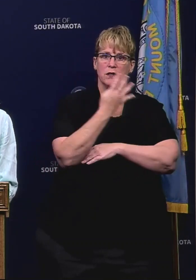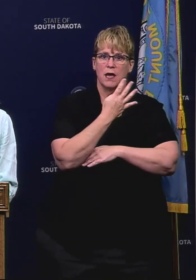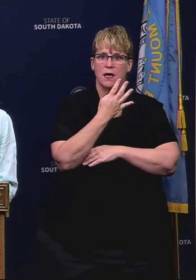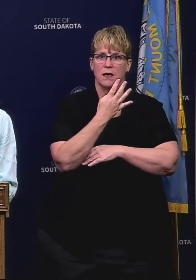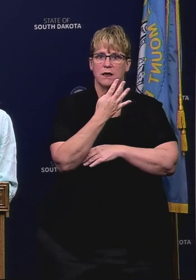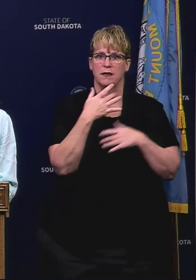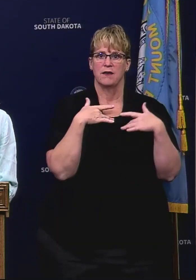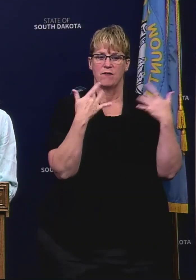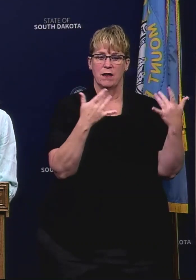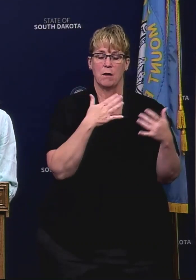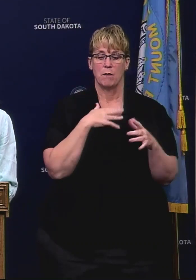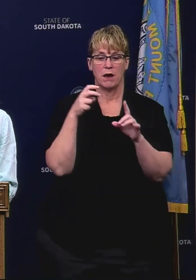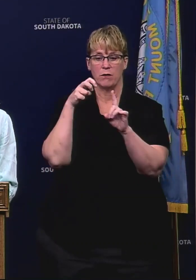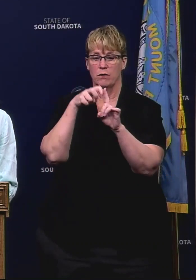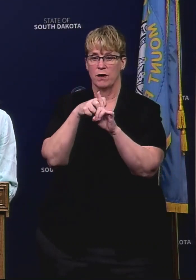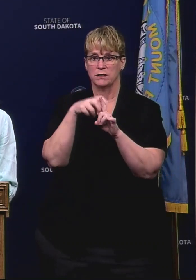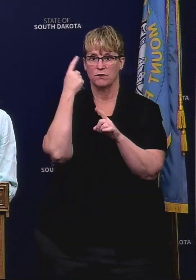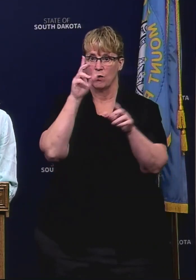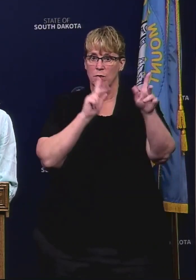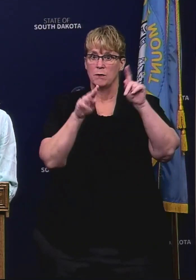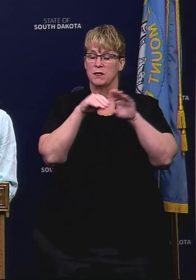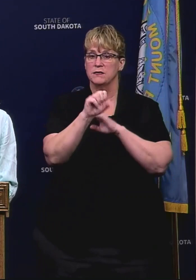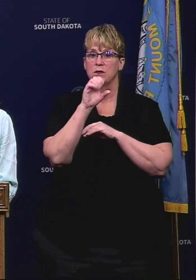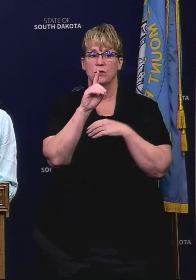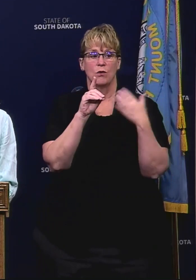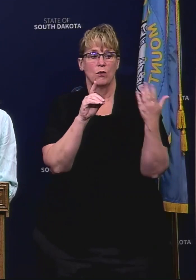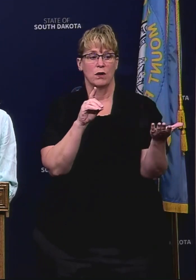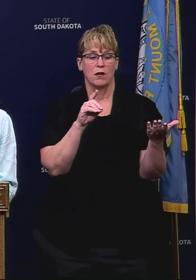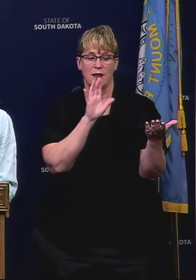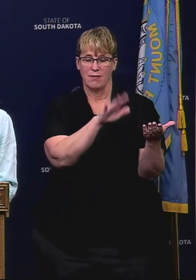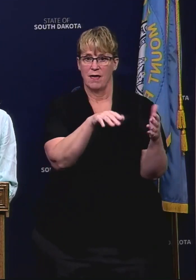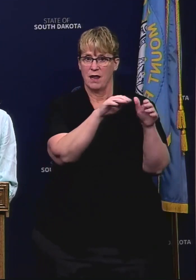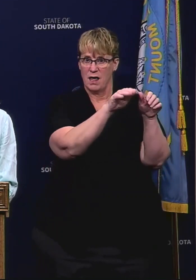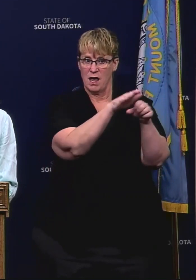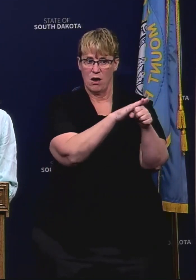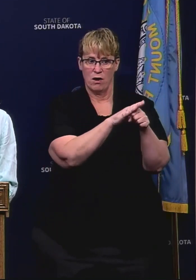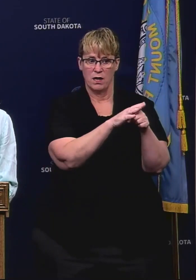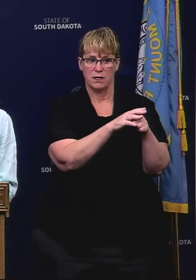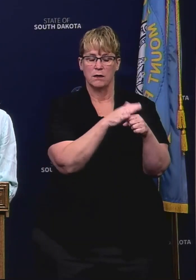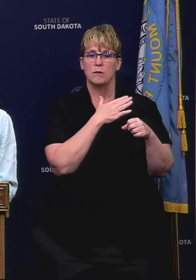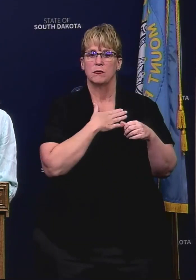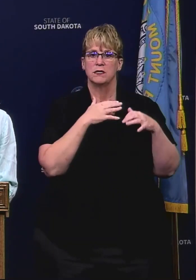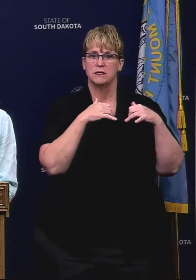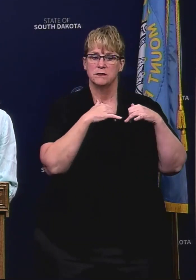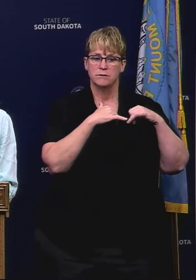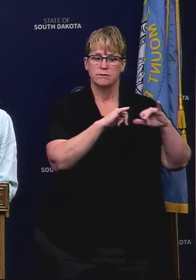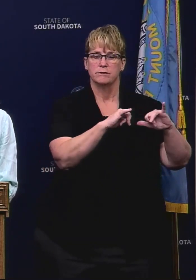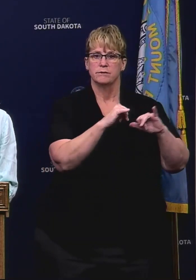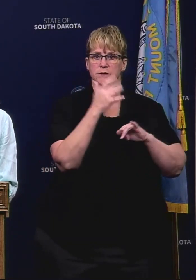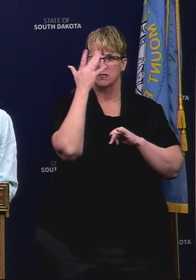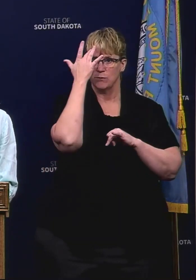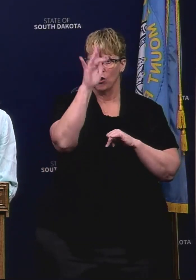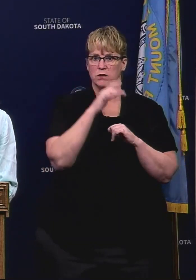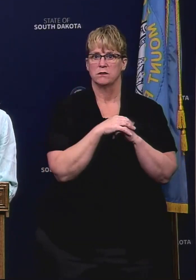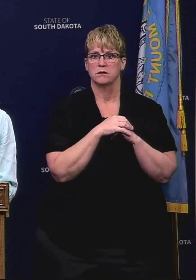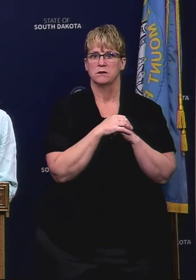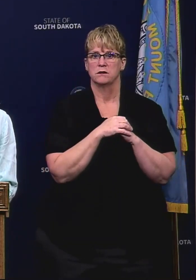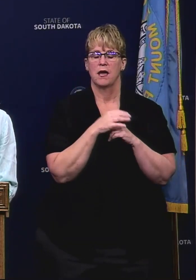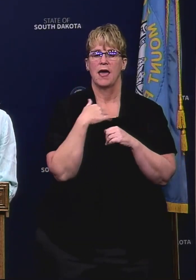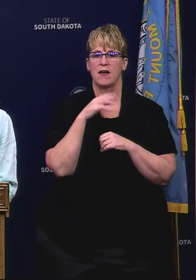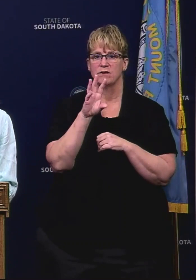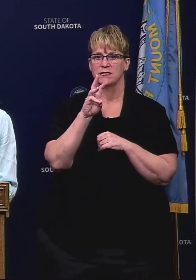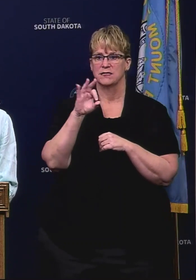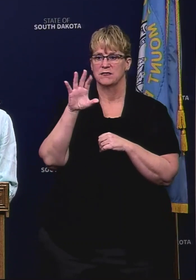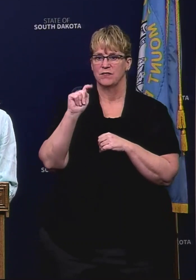request is for those in South Dakota and in that area to still continue to be smart. To practice social